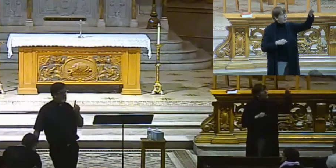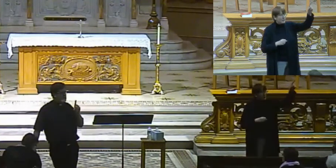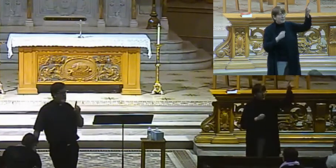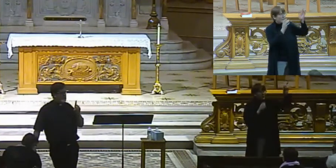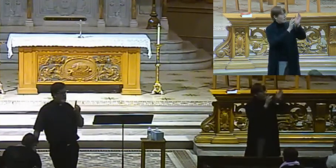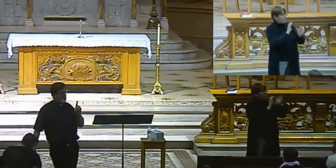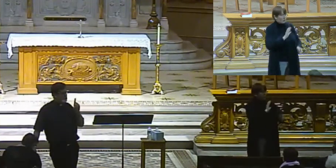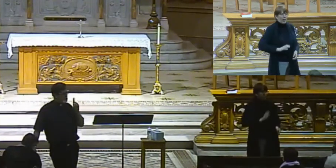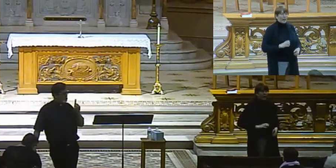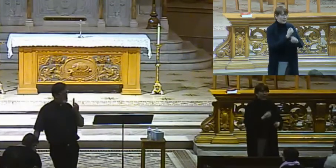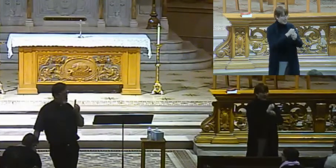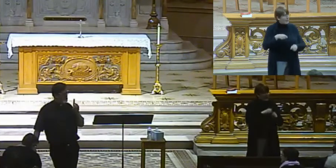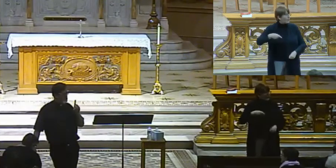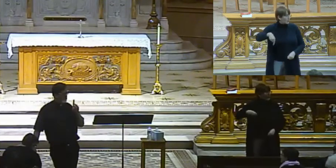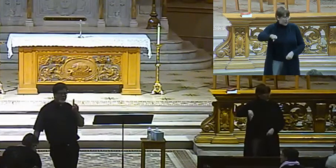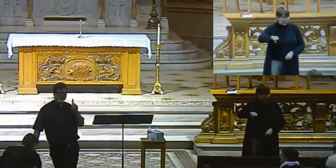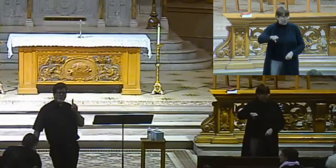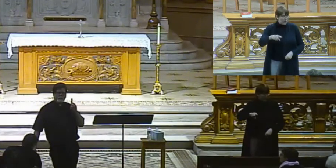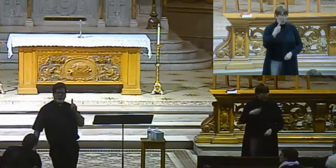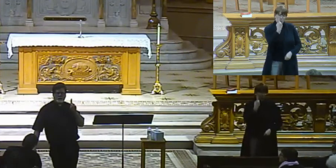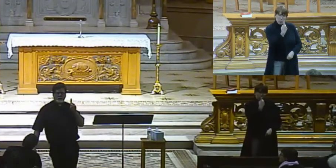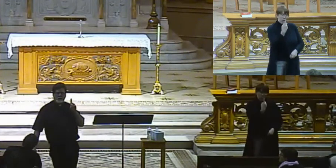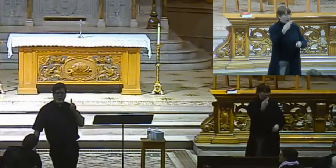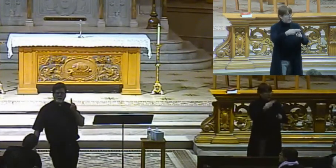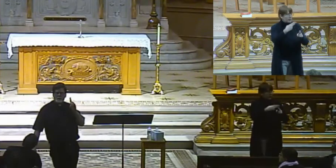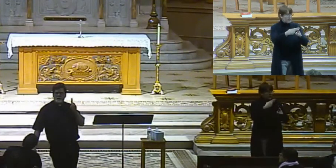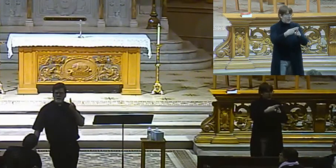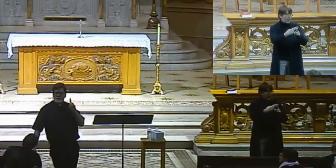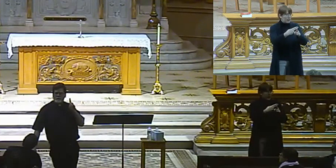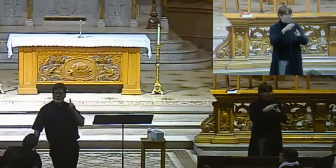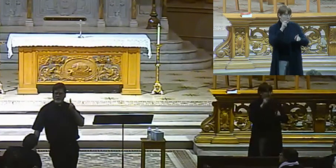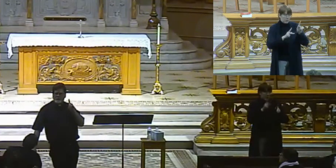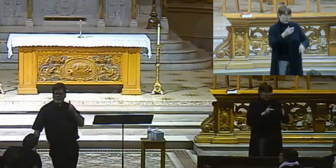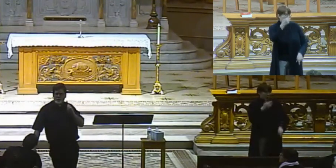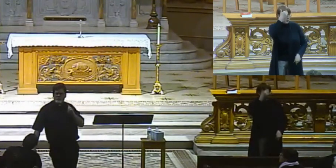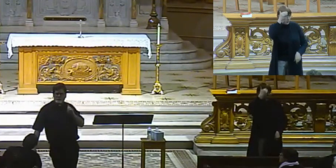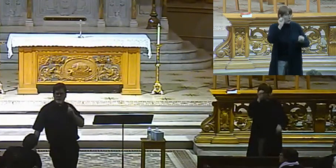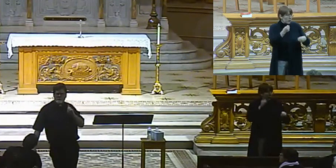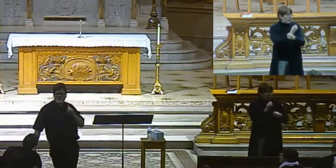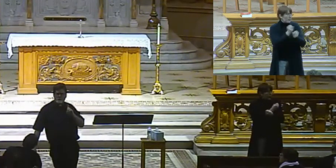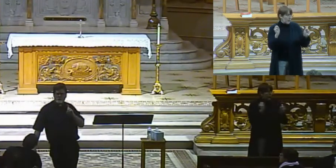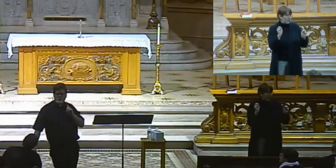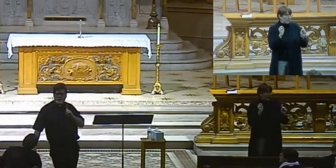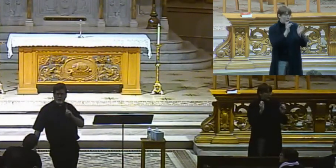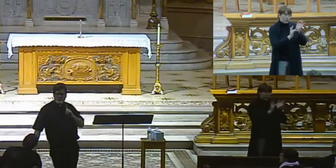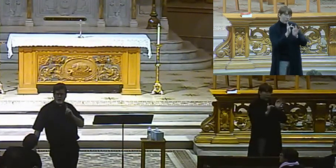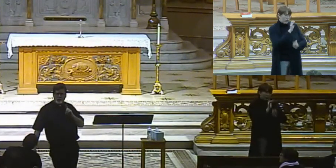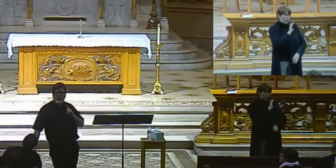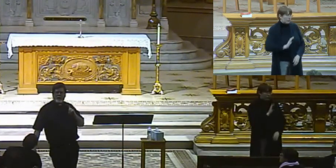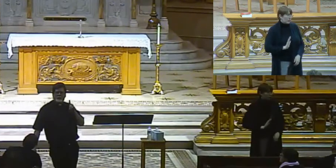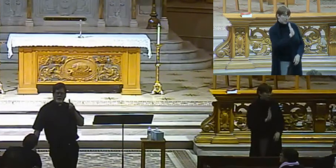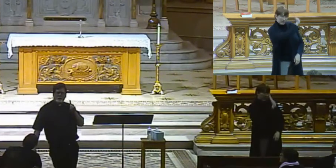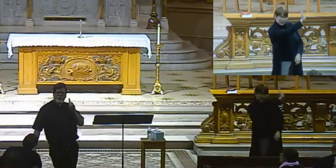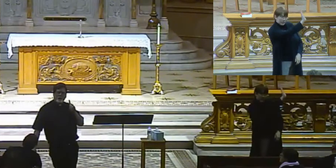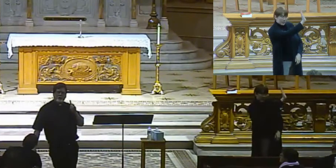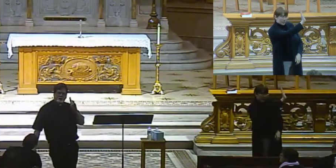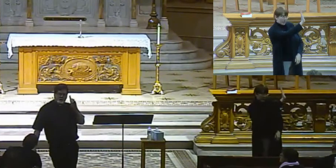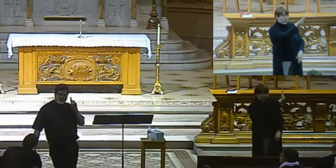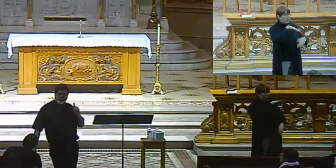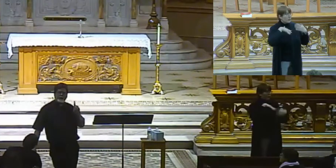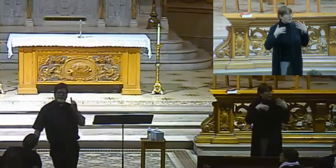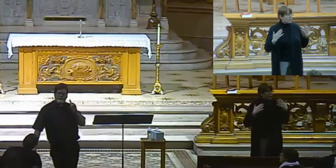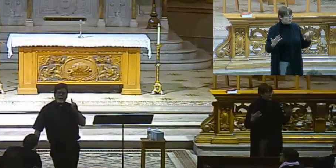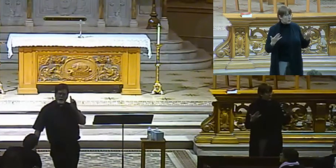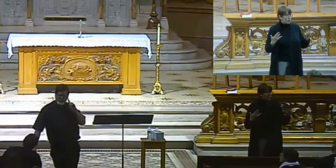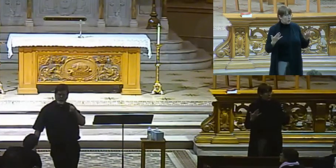As St. Peter tells us, there is one name given to human beings by which they may be saved, and that is the name of Jesus Christ. And so, they are